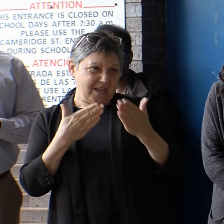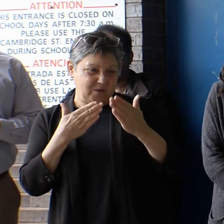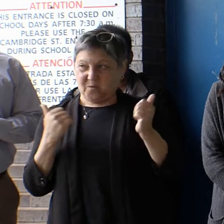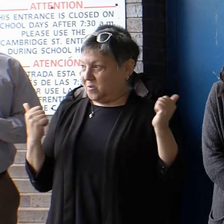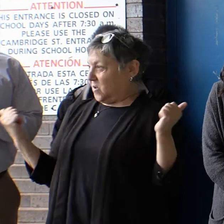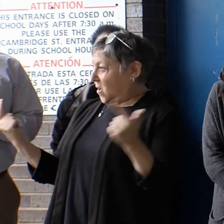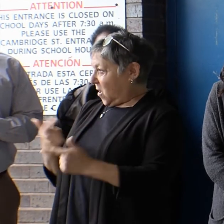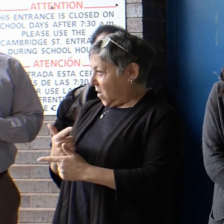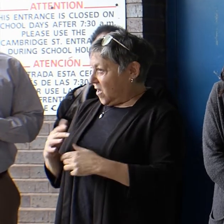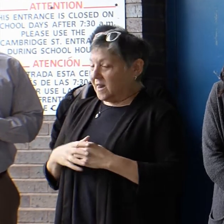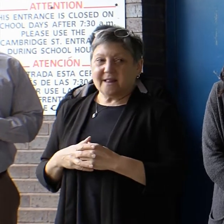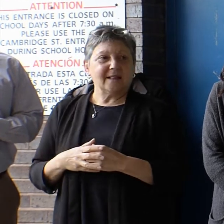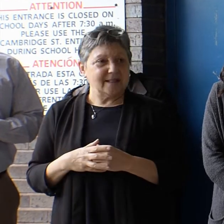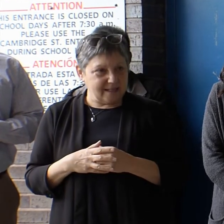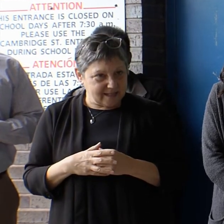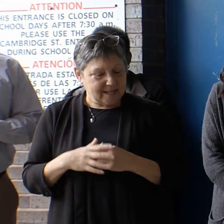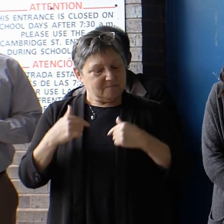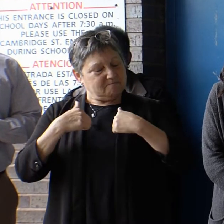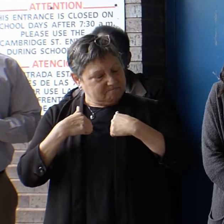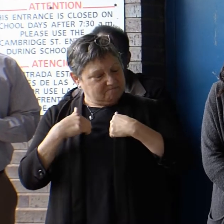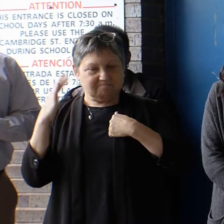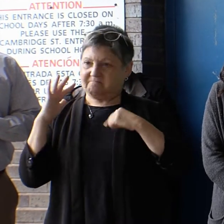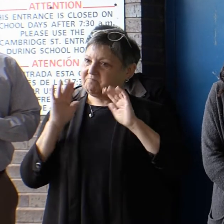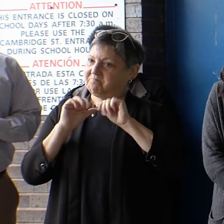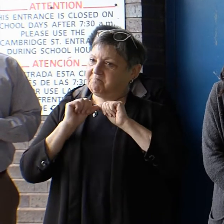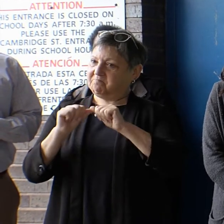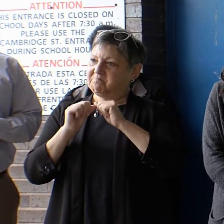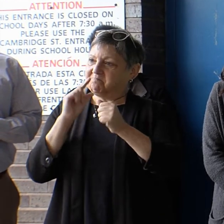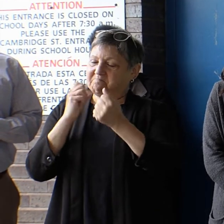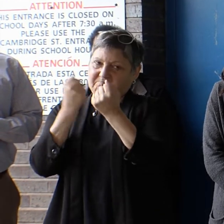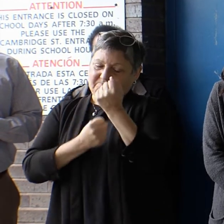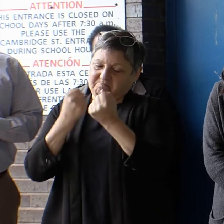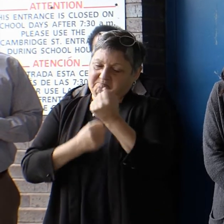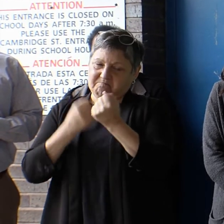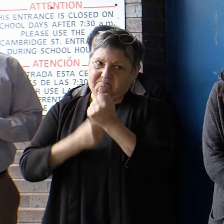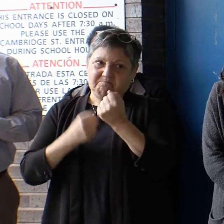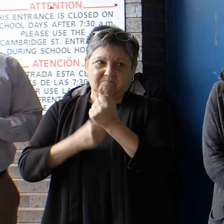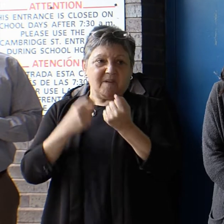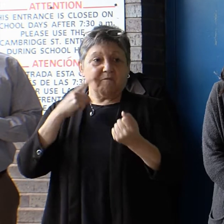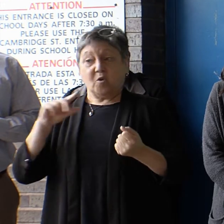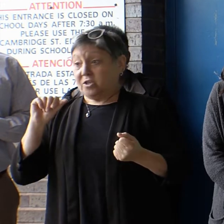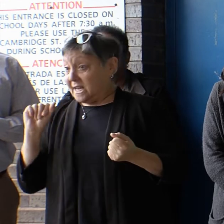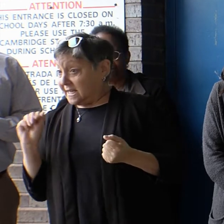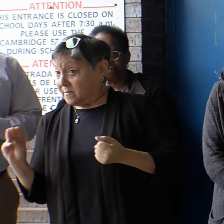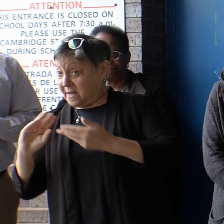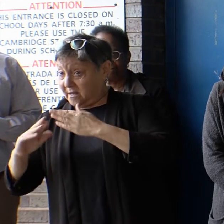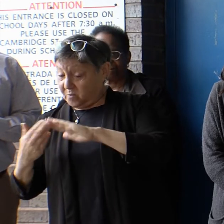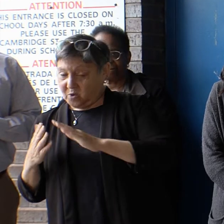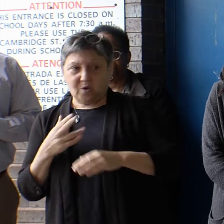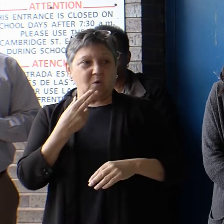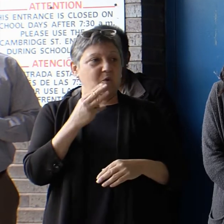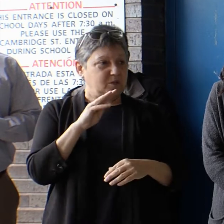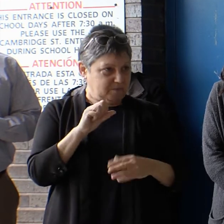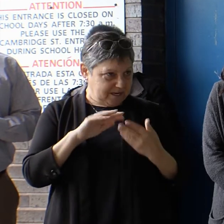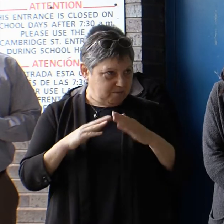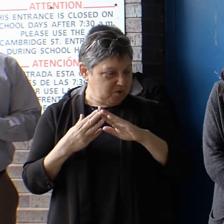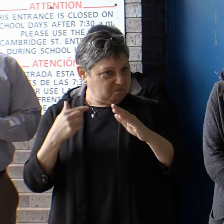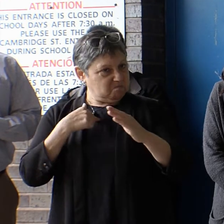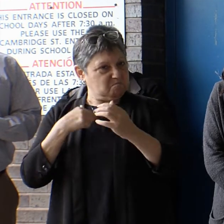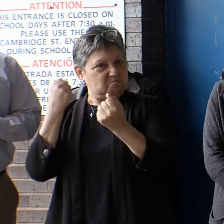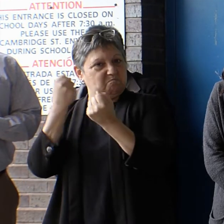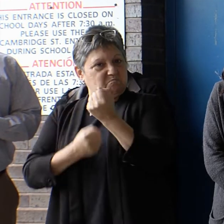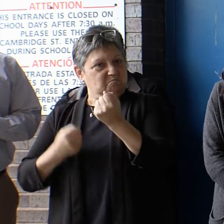here. I will continue to advocate strongly for the Jackson Mann and the Horace Mann community here and the broader